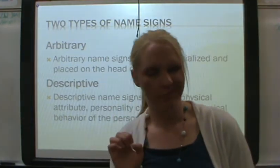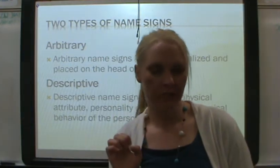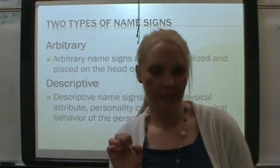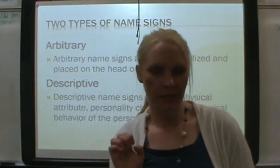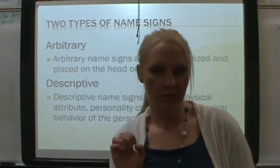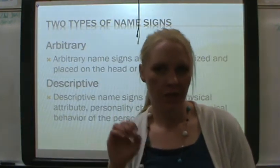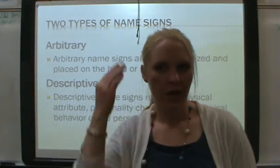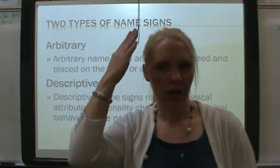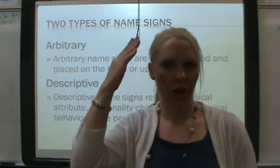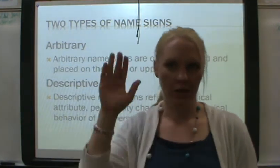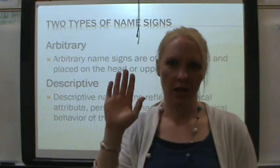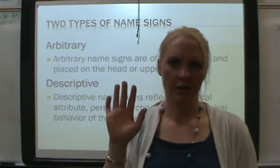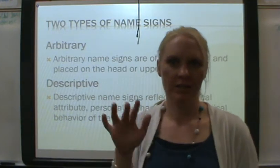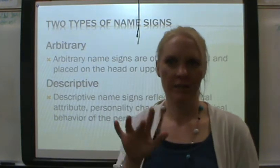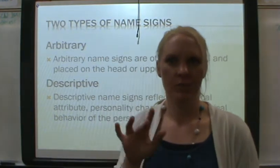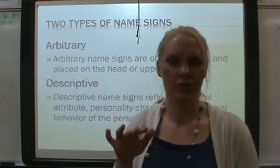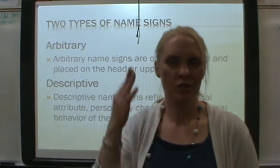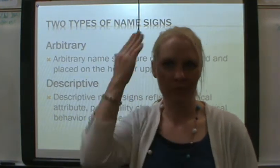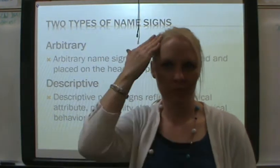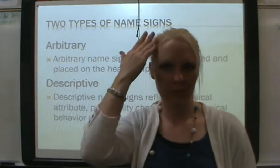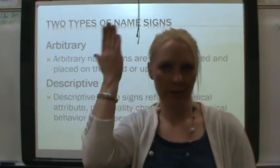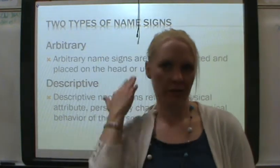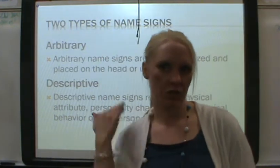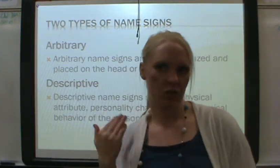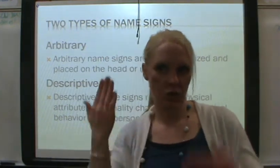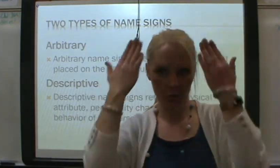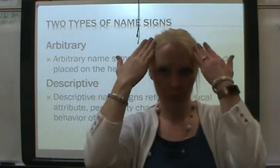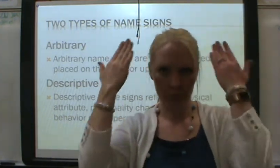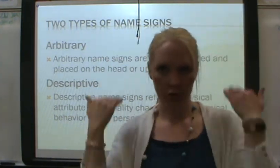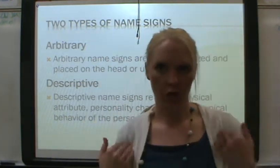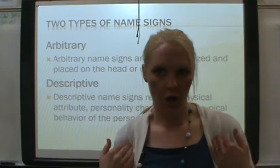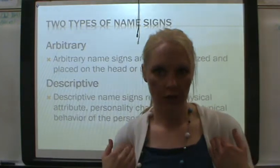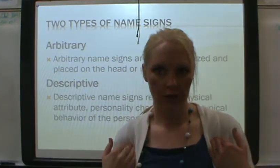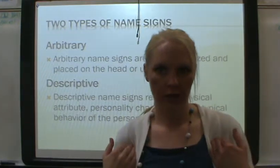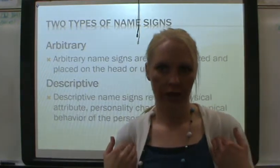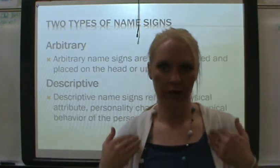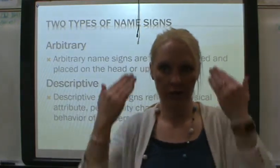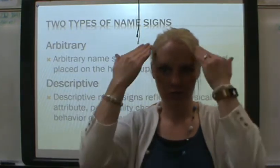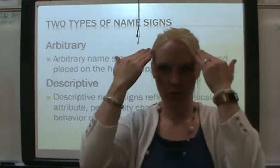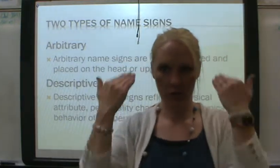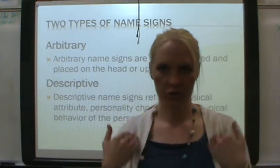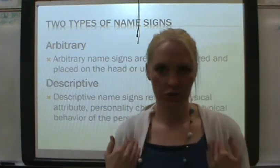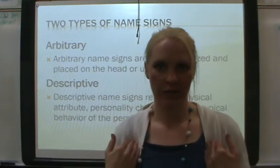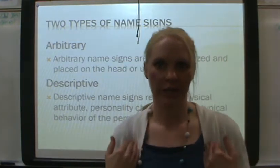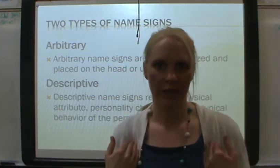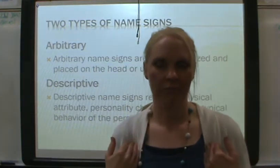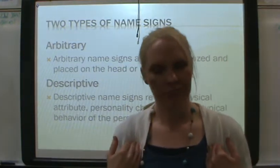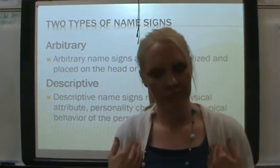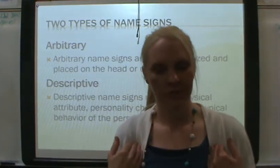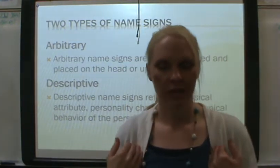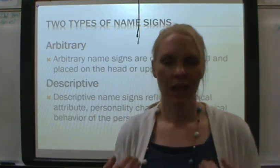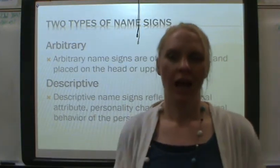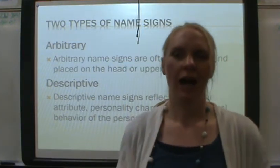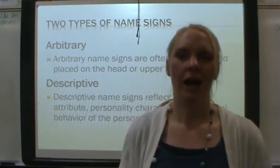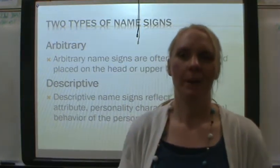Ish. Honestly, the most descriptive would be to show long hair. Long straight hair. Um,